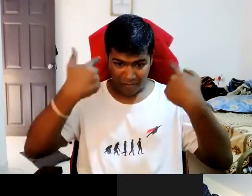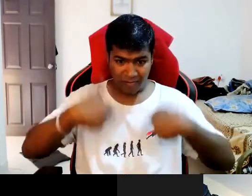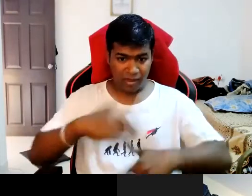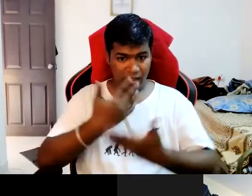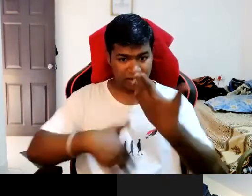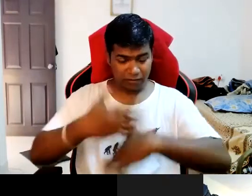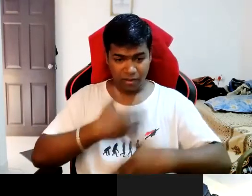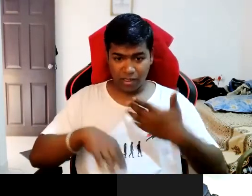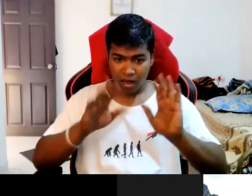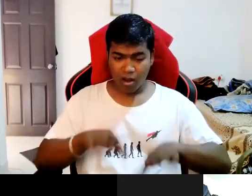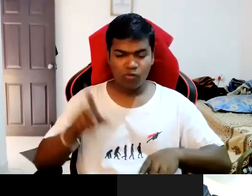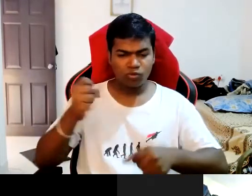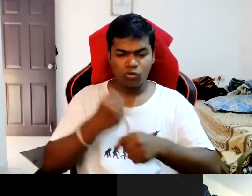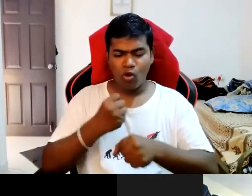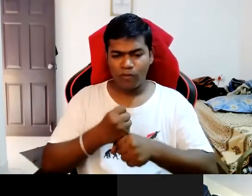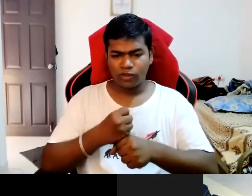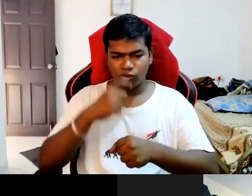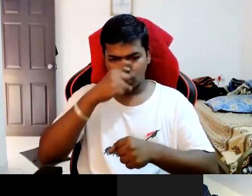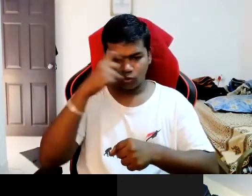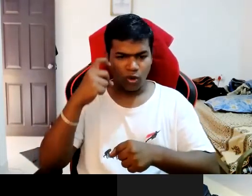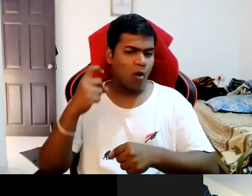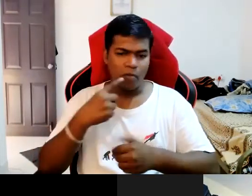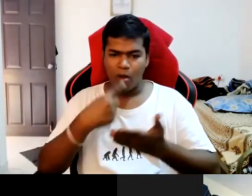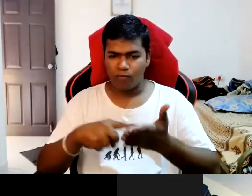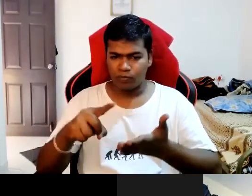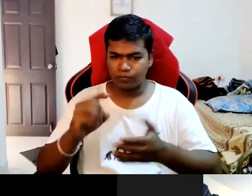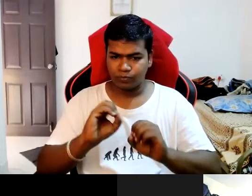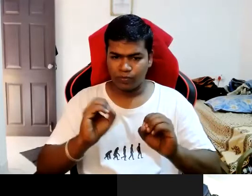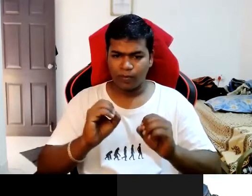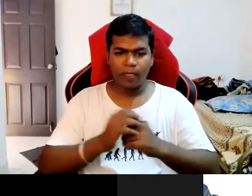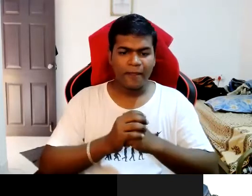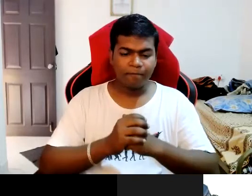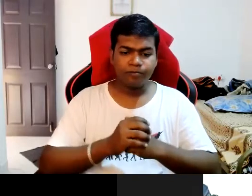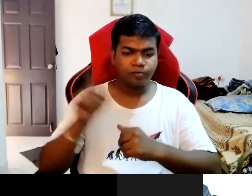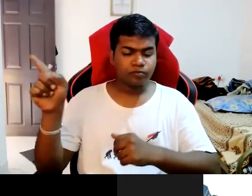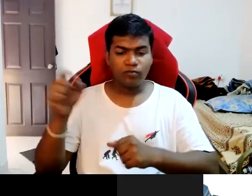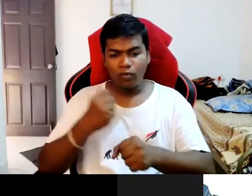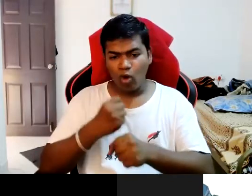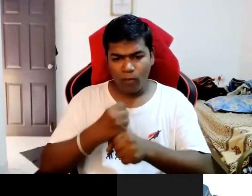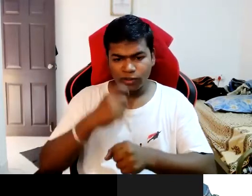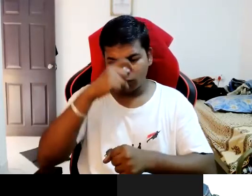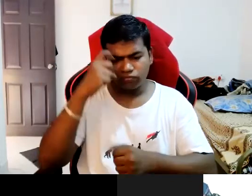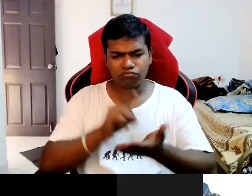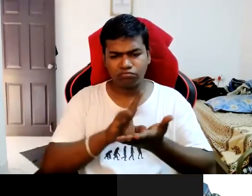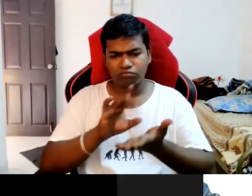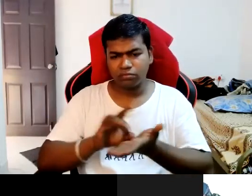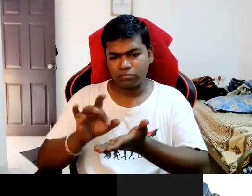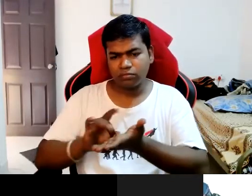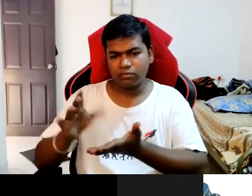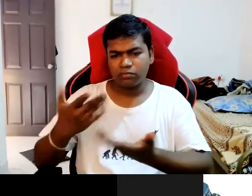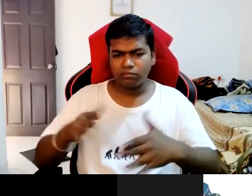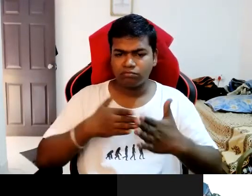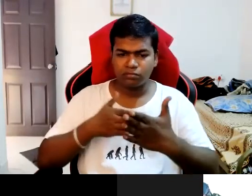jobs. So just because of that point I was rejected in the government jobs. So